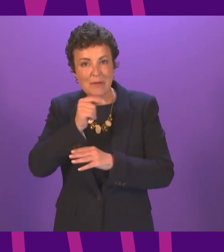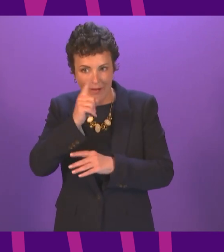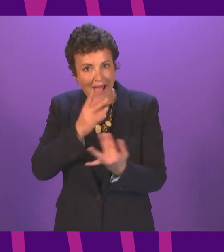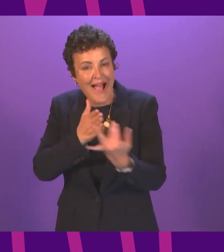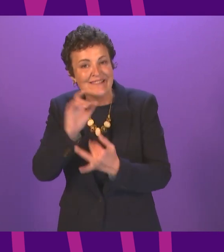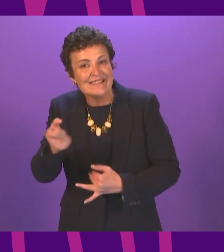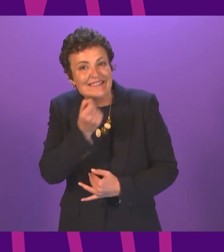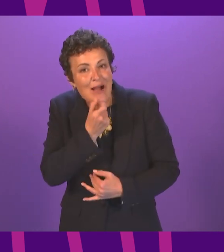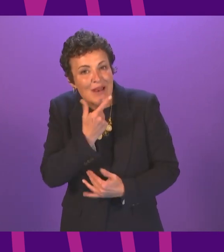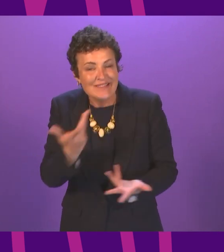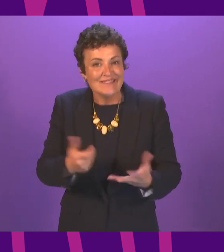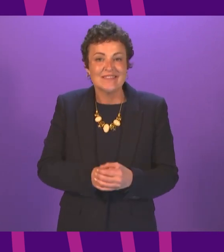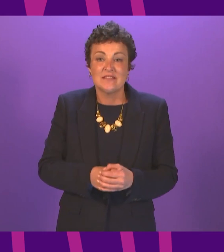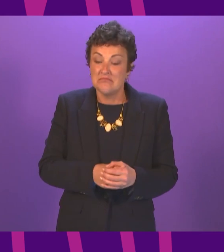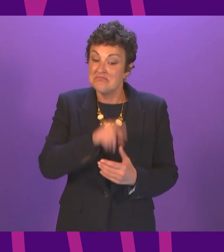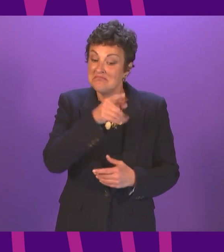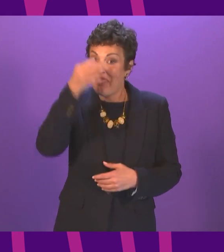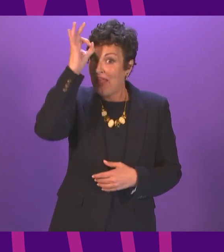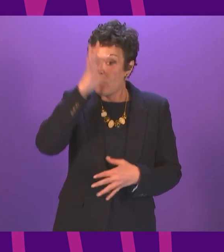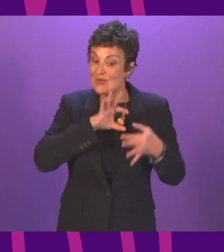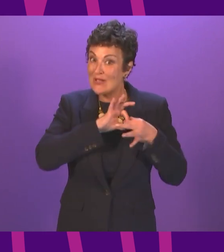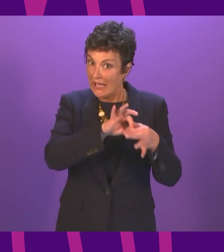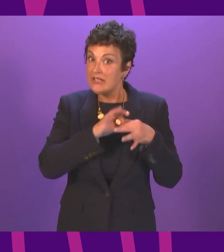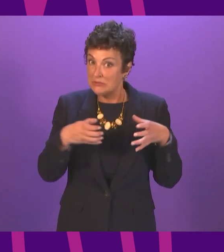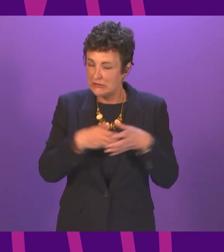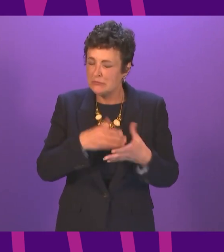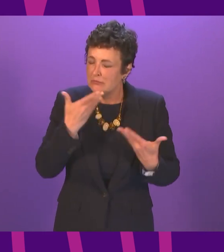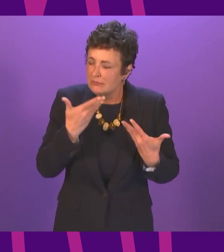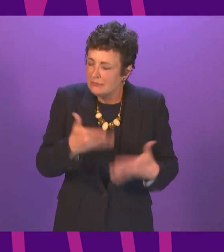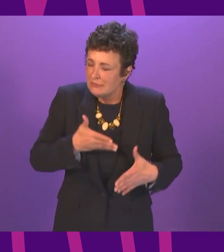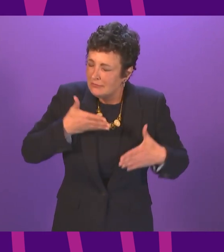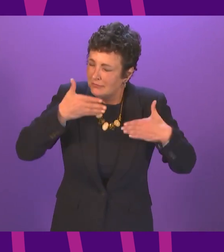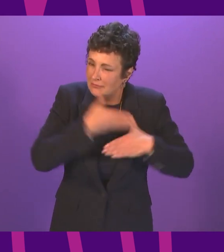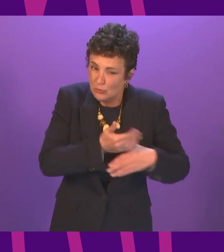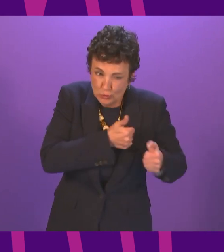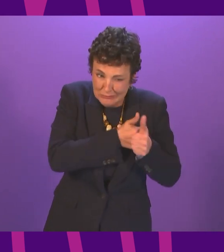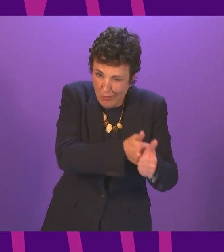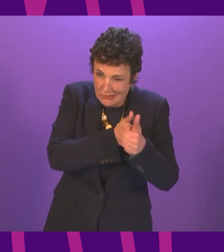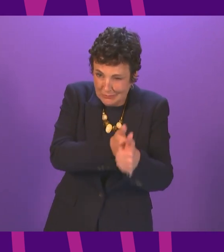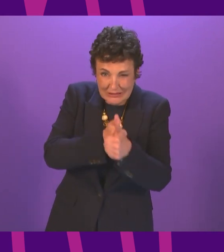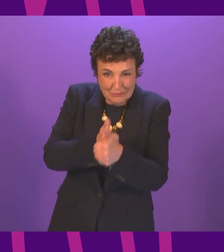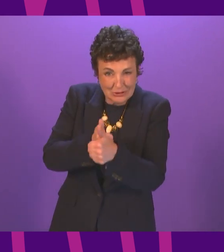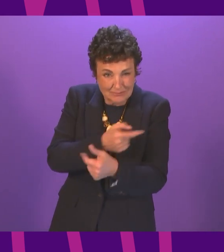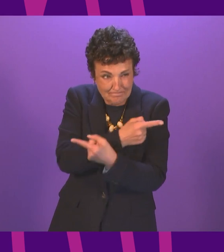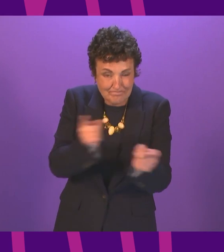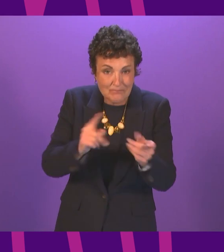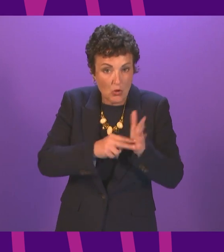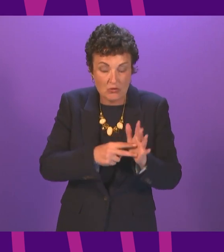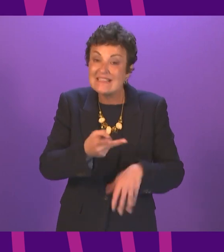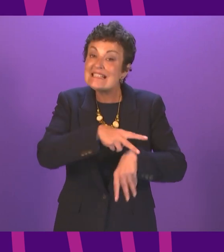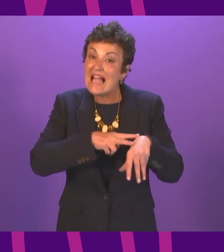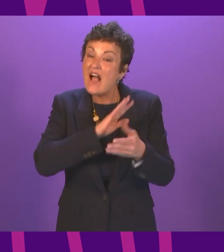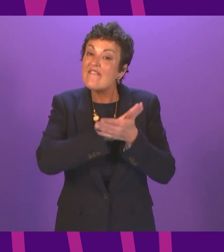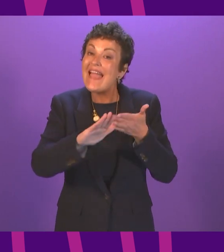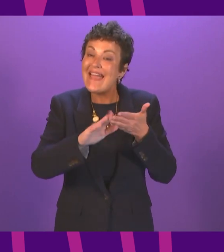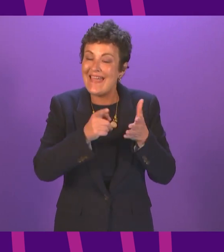council community engagement team have also been working hard to support these organisations staff at Hare Myers